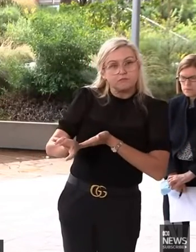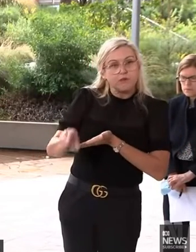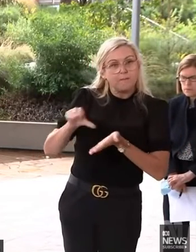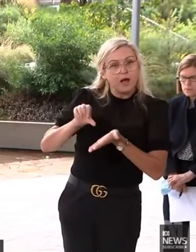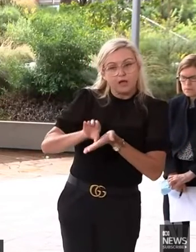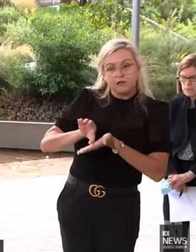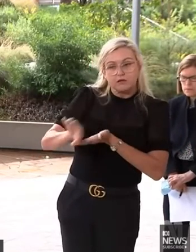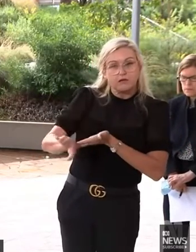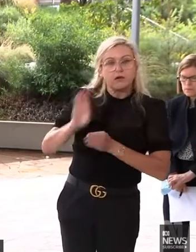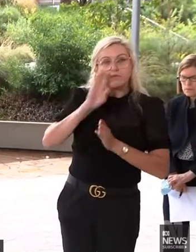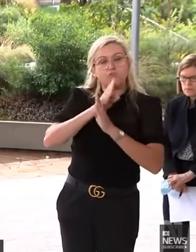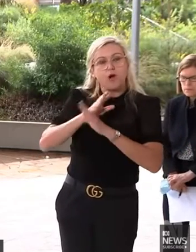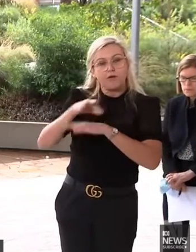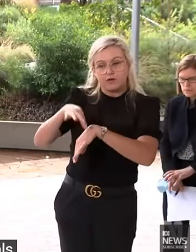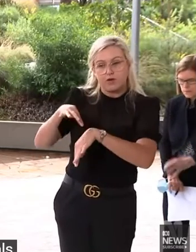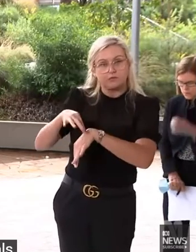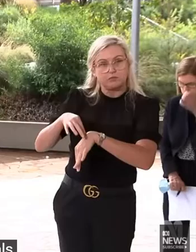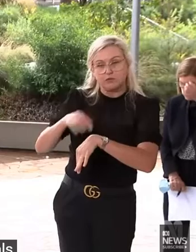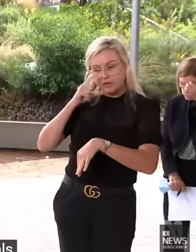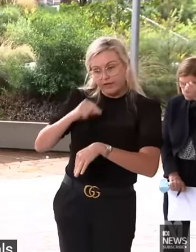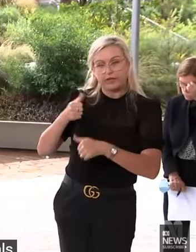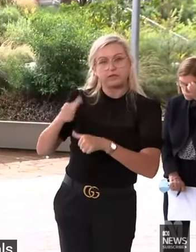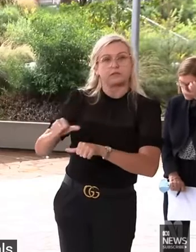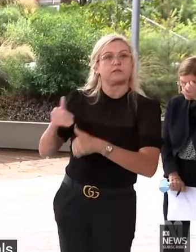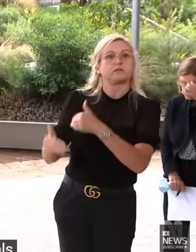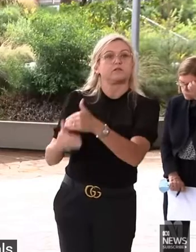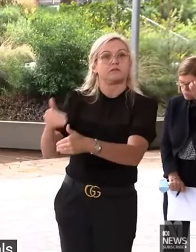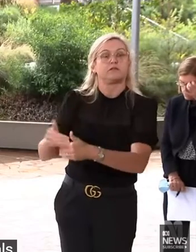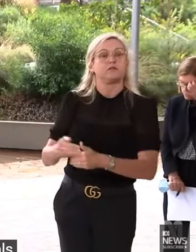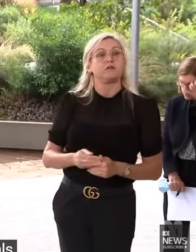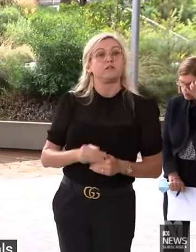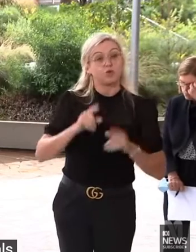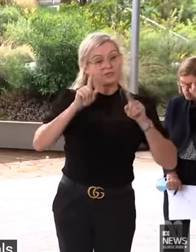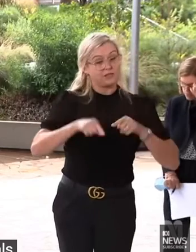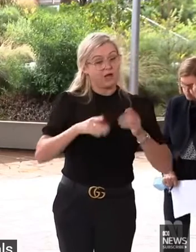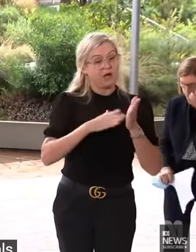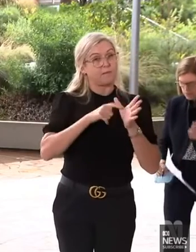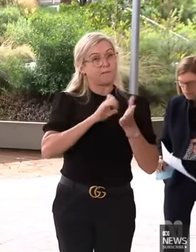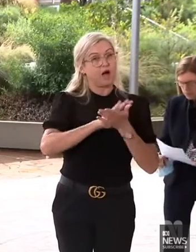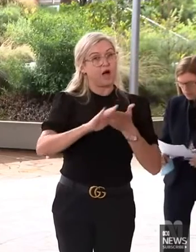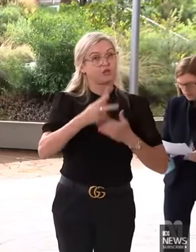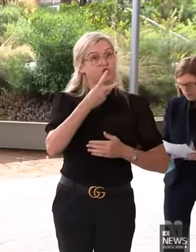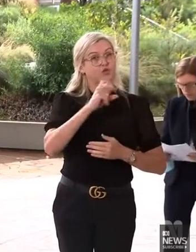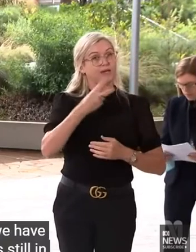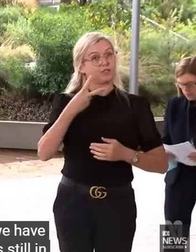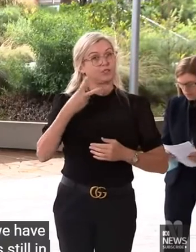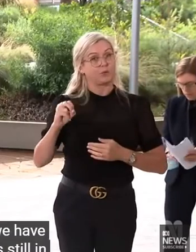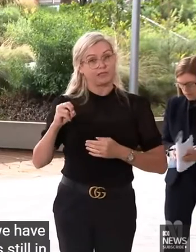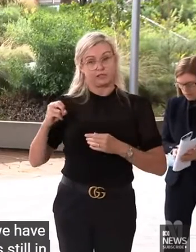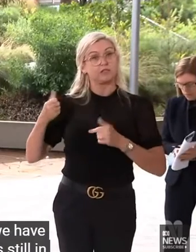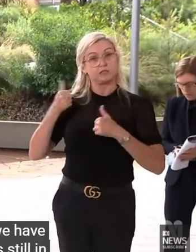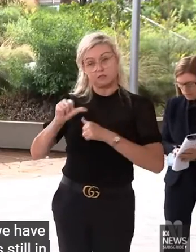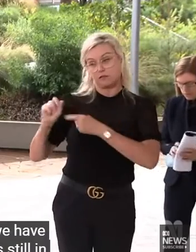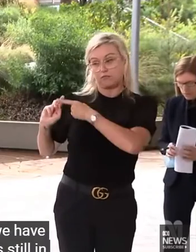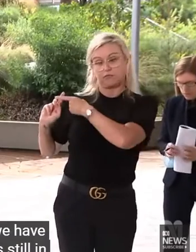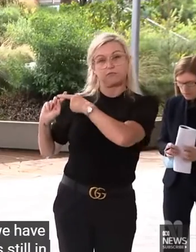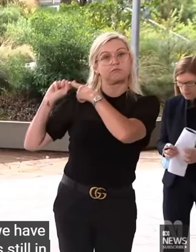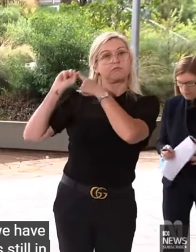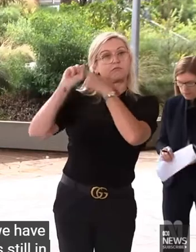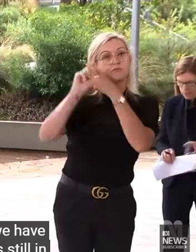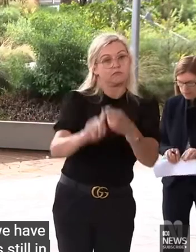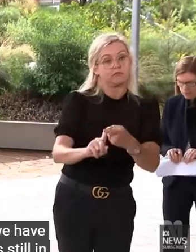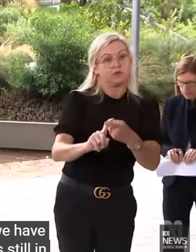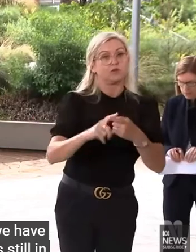as a result of that, we have those arrangements still in place. And where necessary, we can actually move